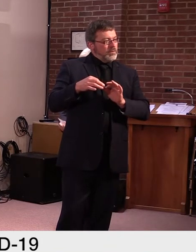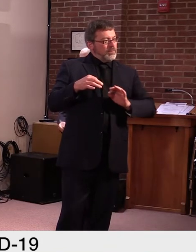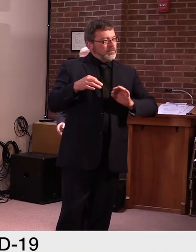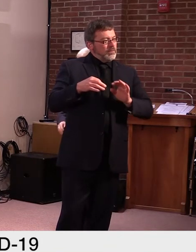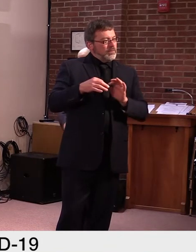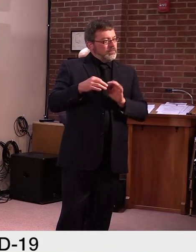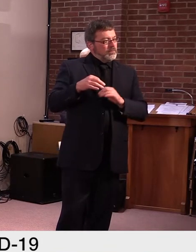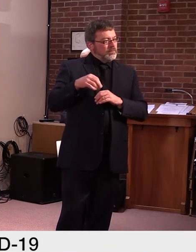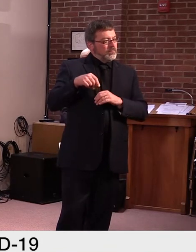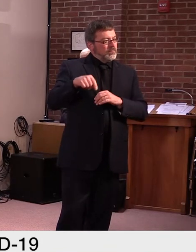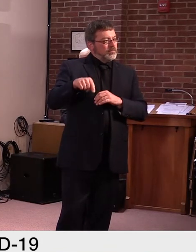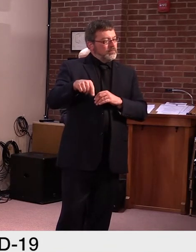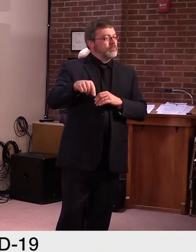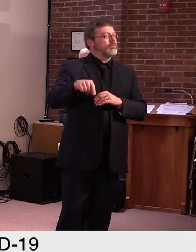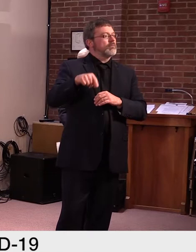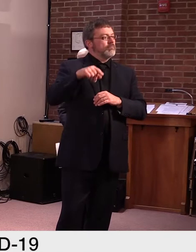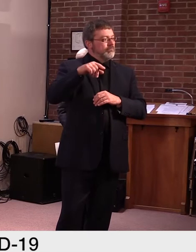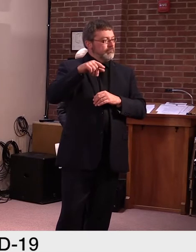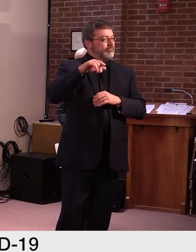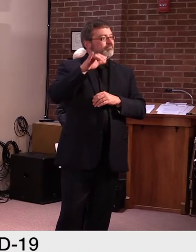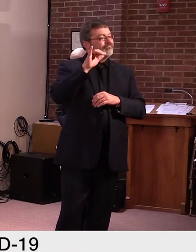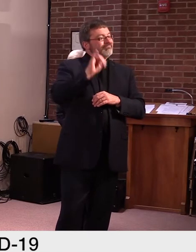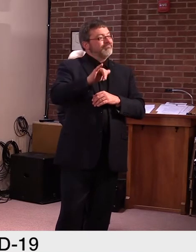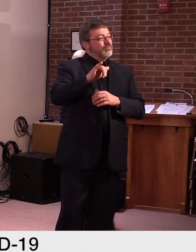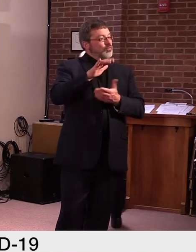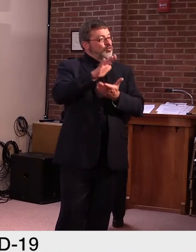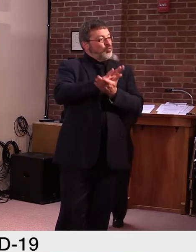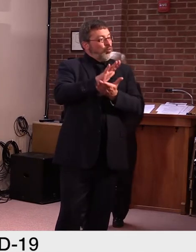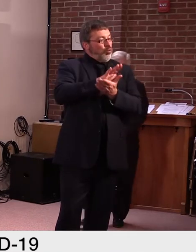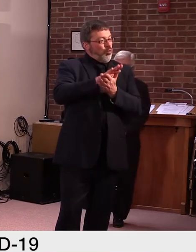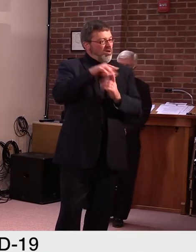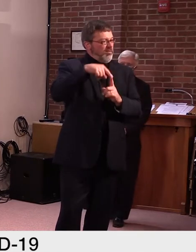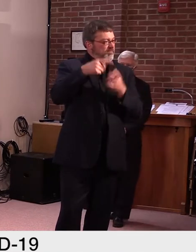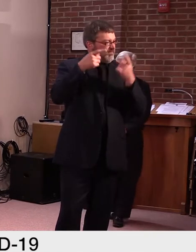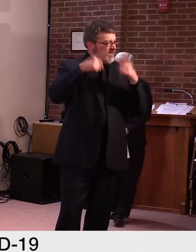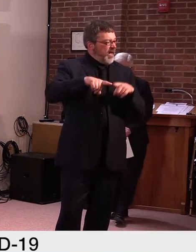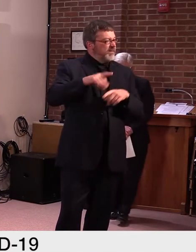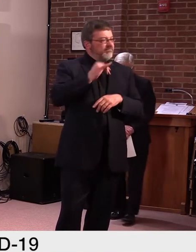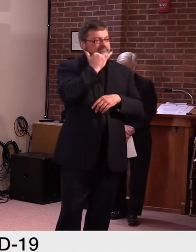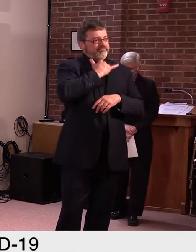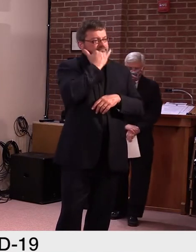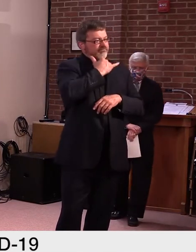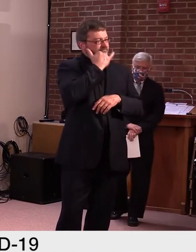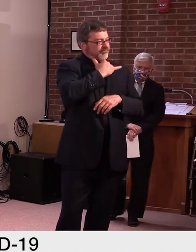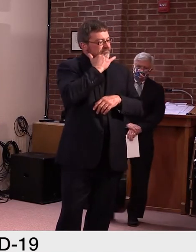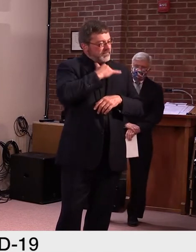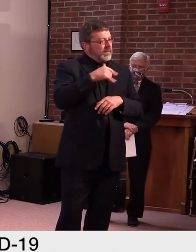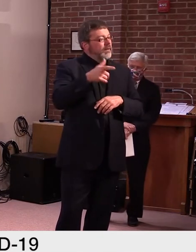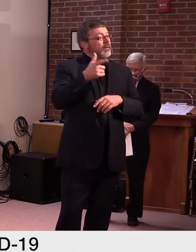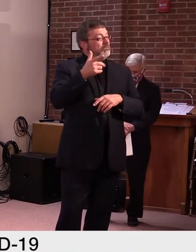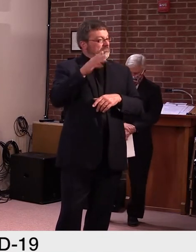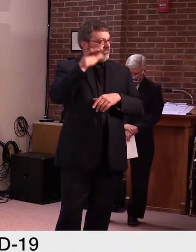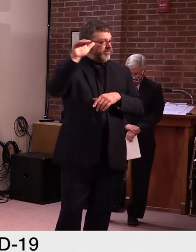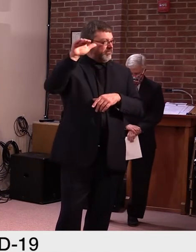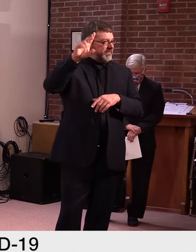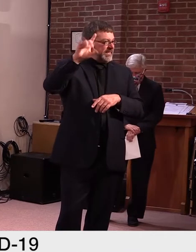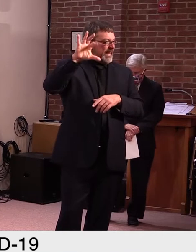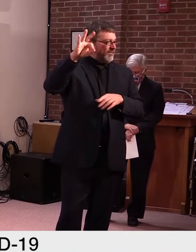French, uh, to weigh in first, but then, uh, secretary Smith, uh, might have some updates as well. Secretary French.